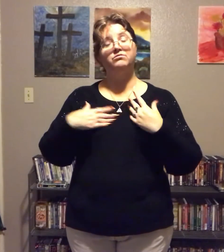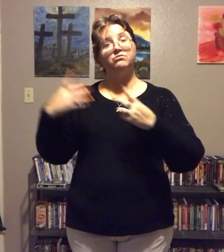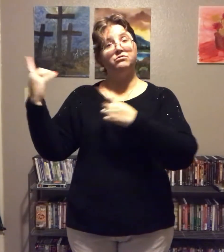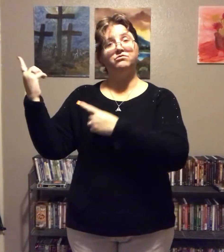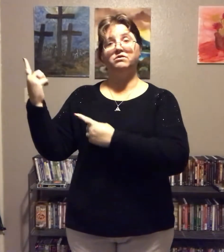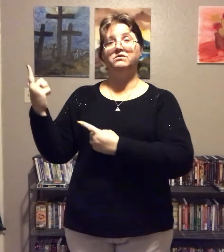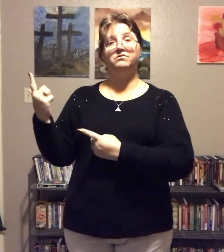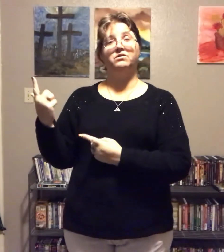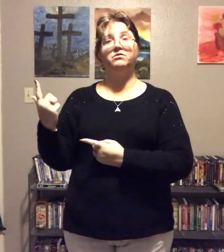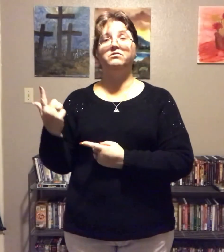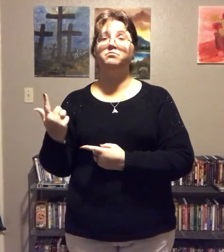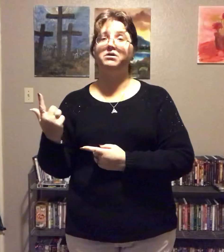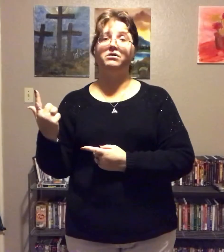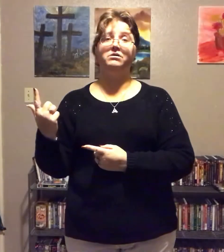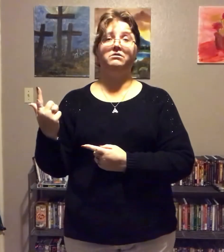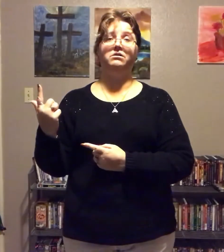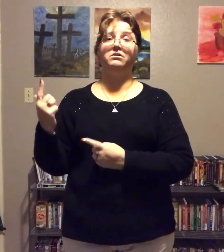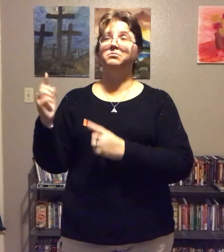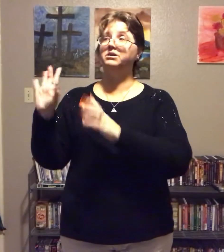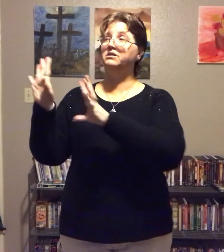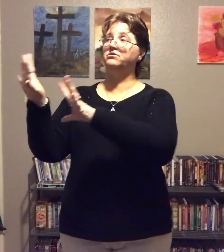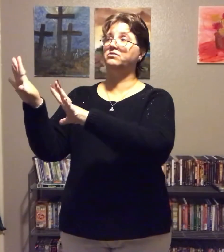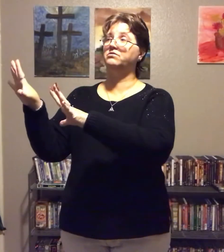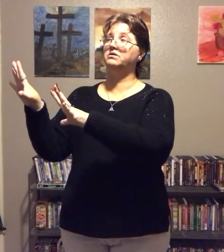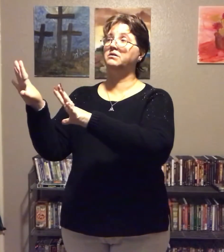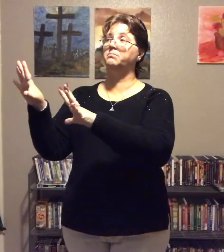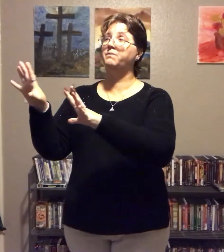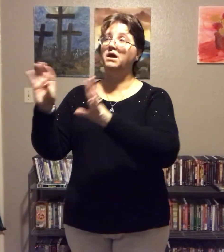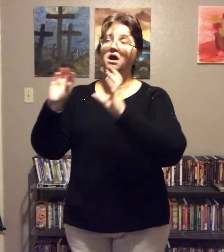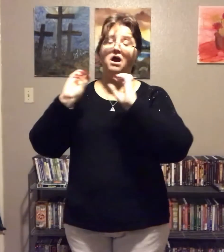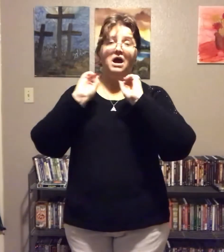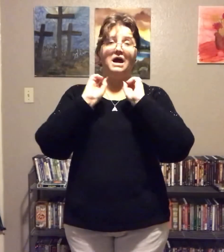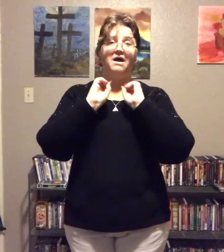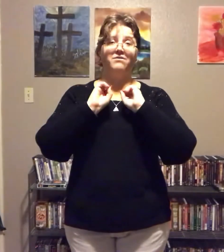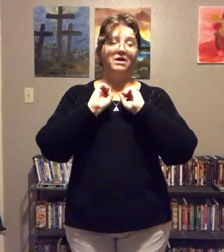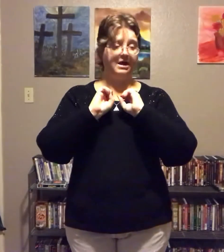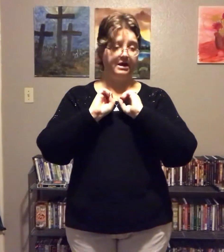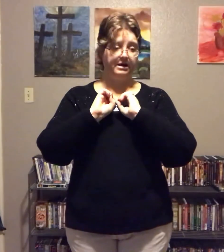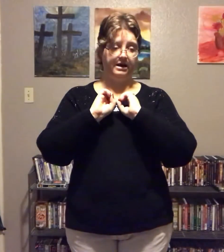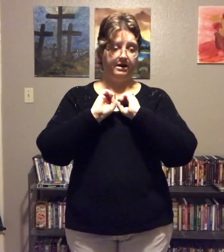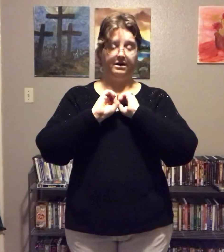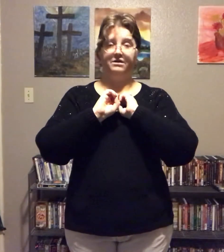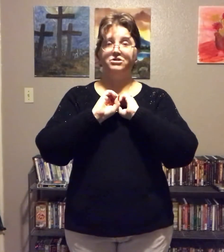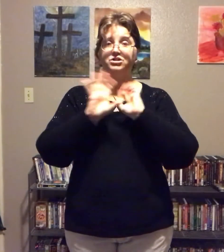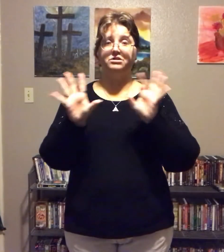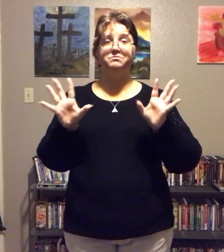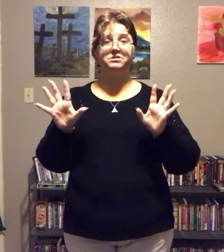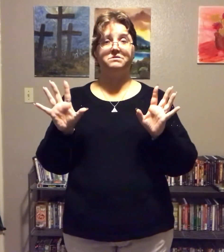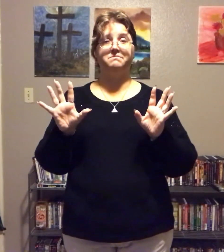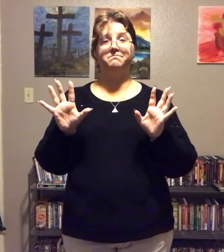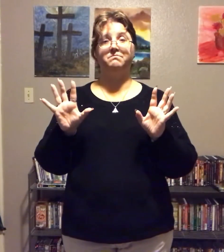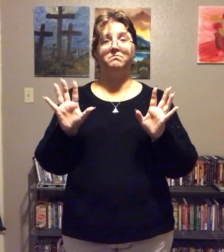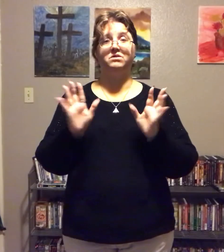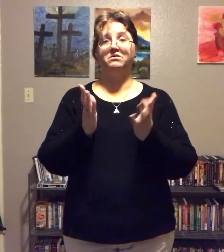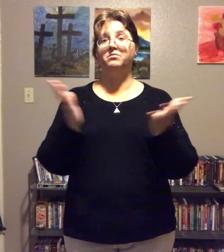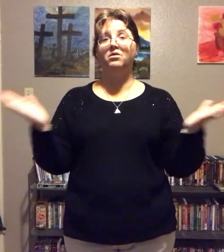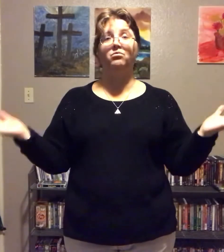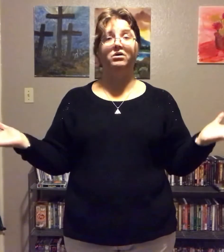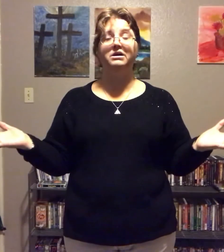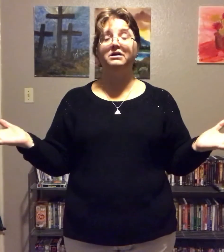it's through the strength of the Holy Spirit. And completely trust in Him. I haven't had any chips. Because I'm not wanting